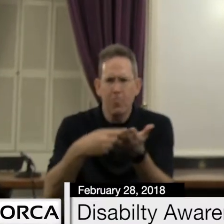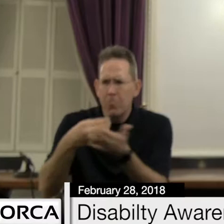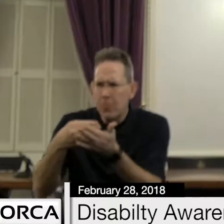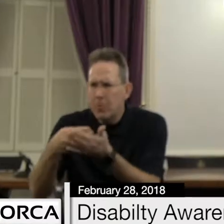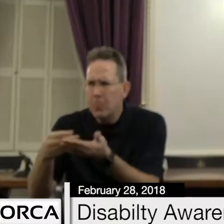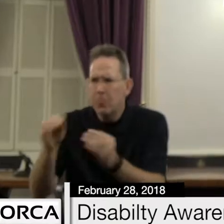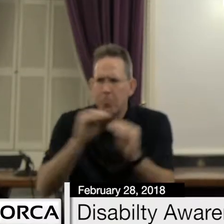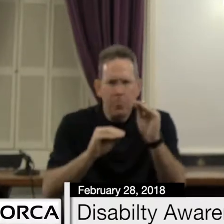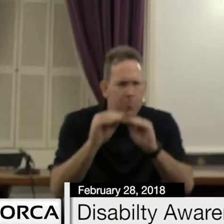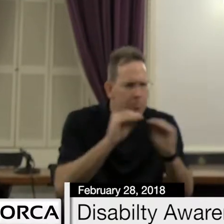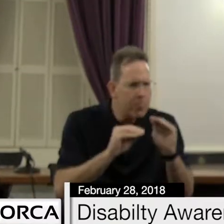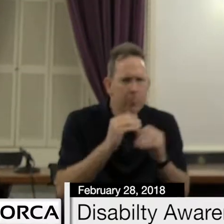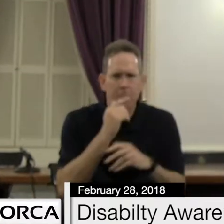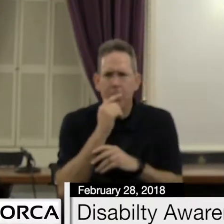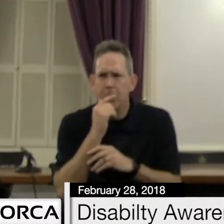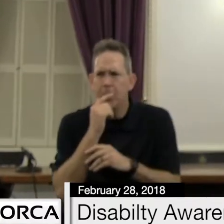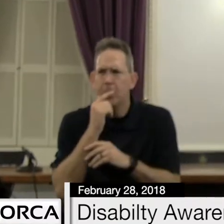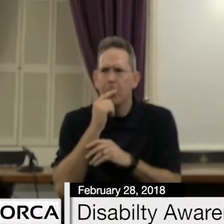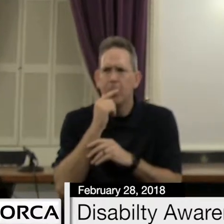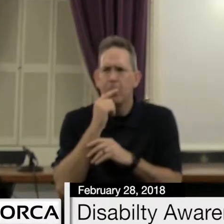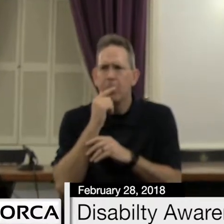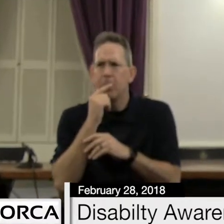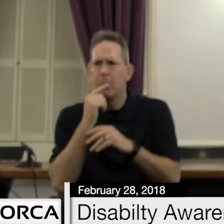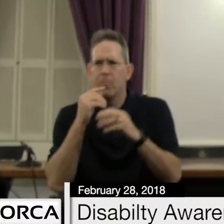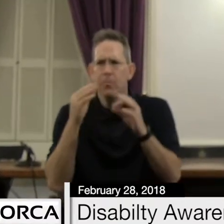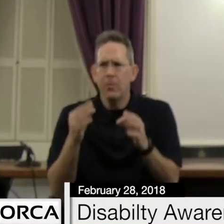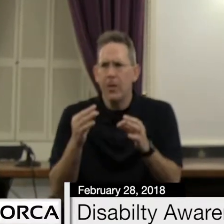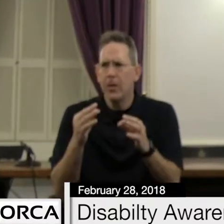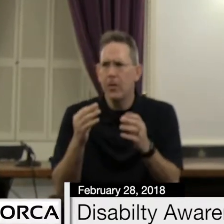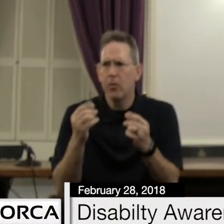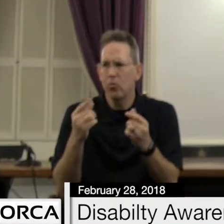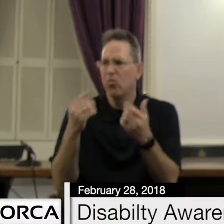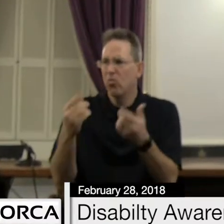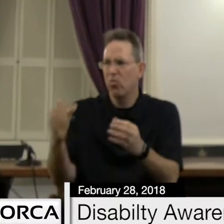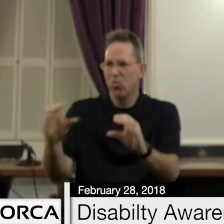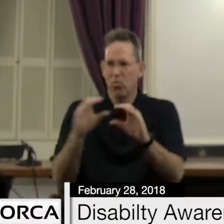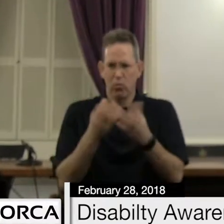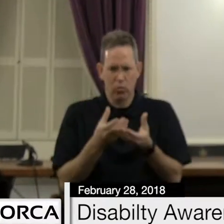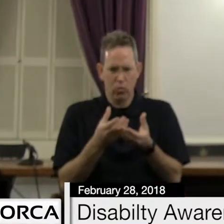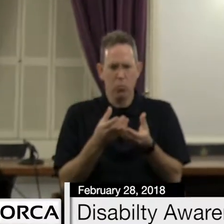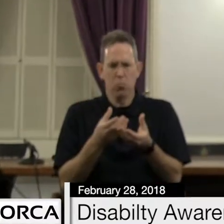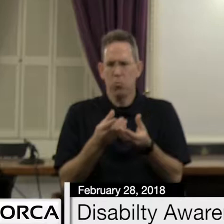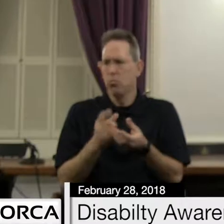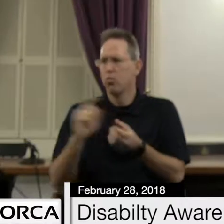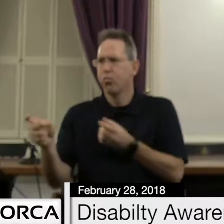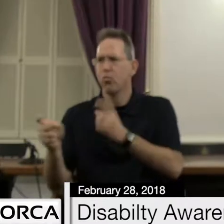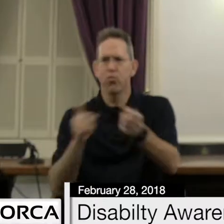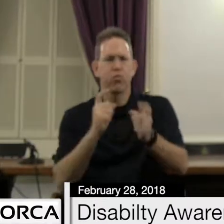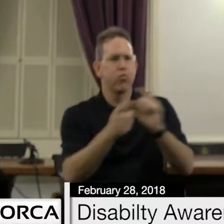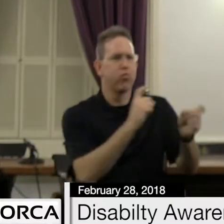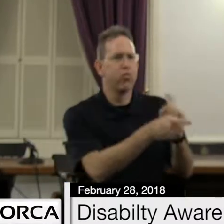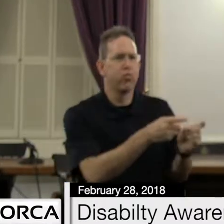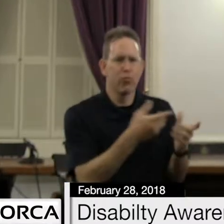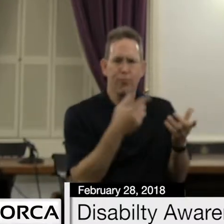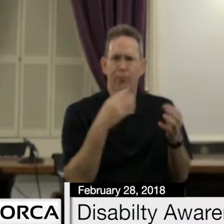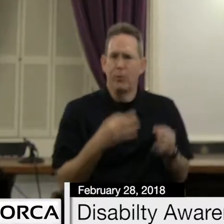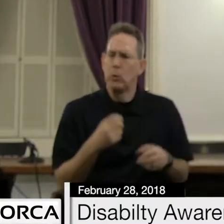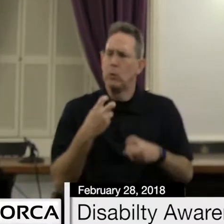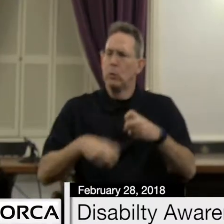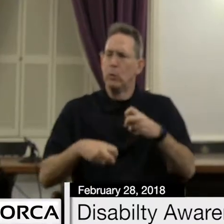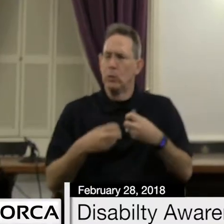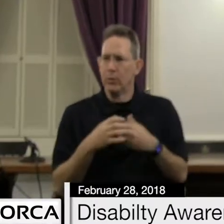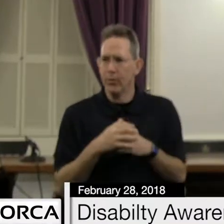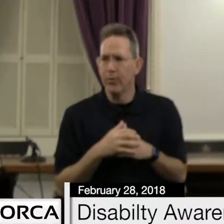to try to meet the needs which are greater than those resources. What frustrates me about that